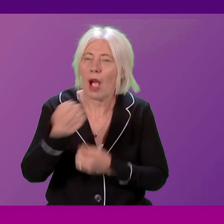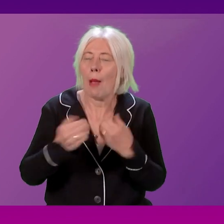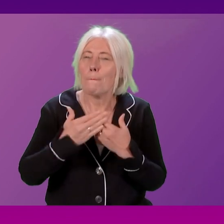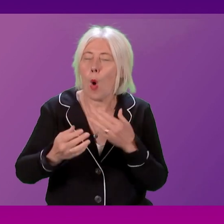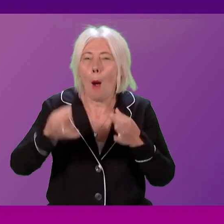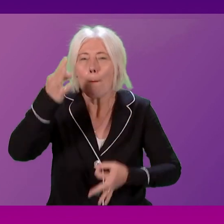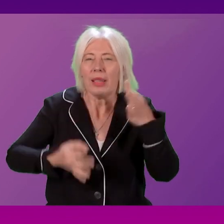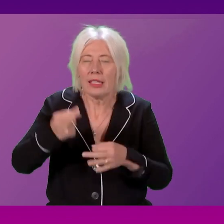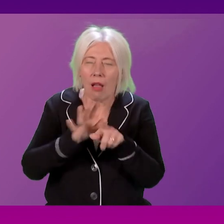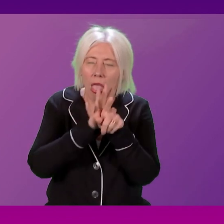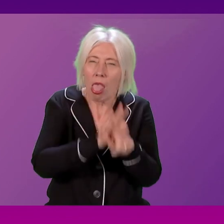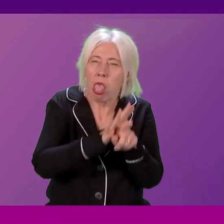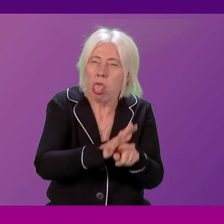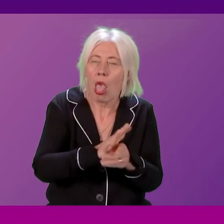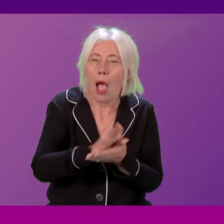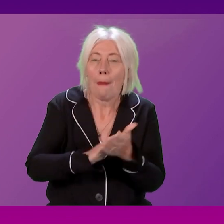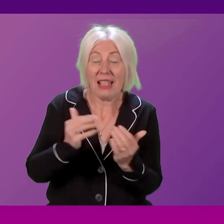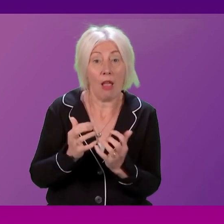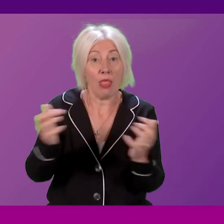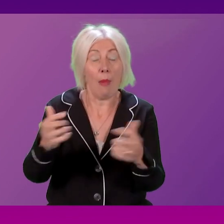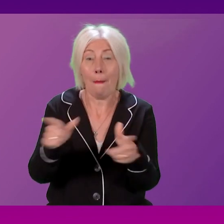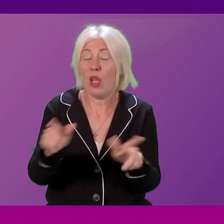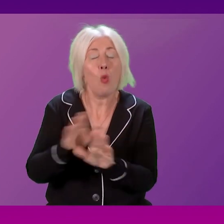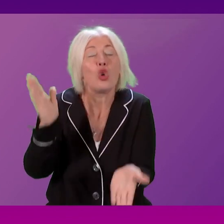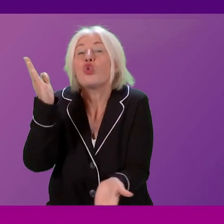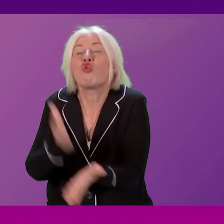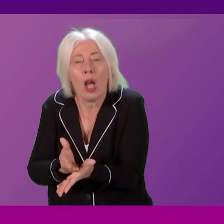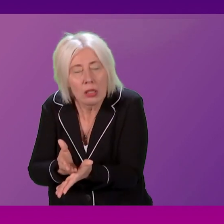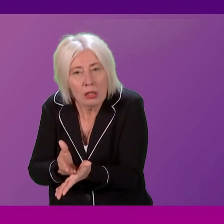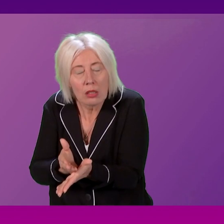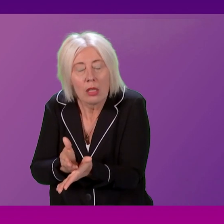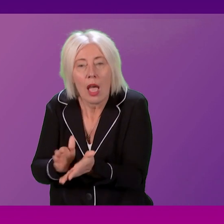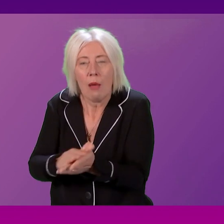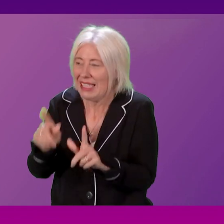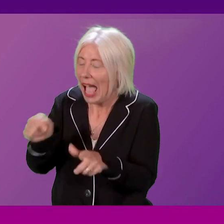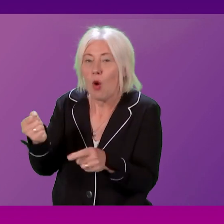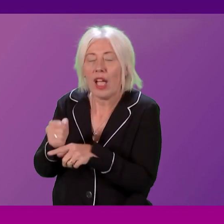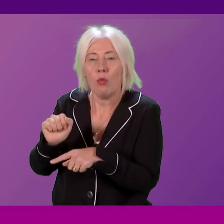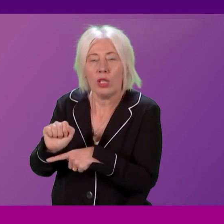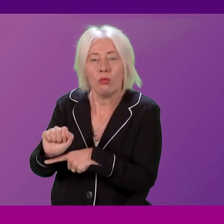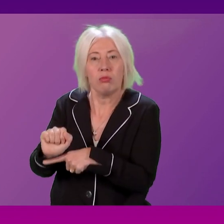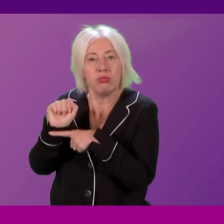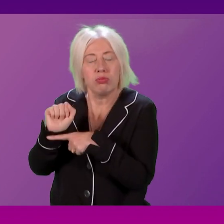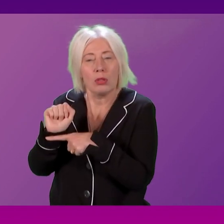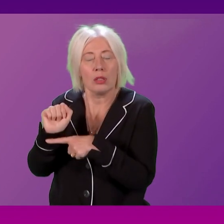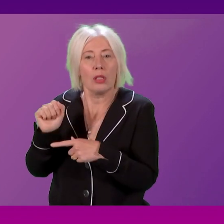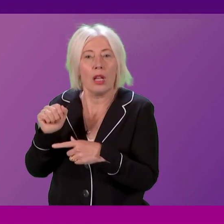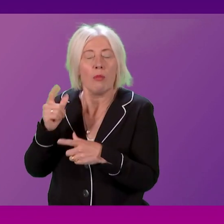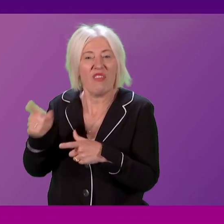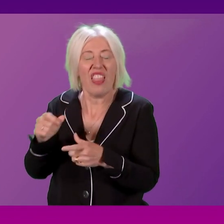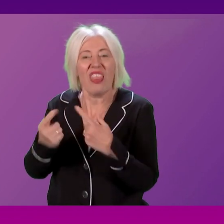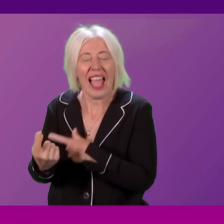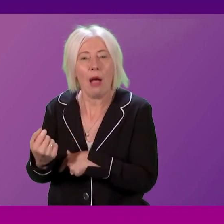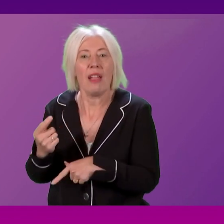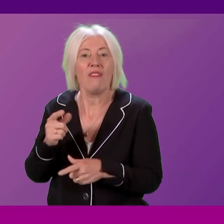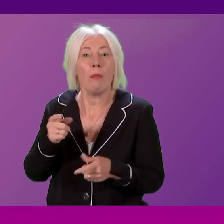public trust? And what will he do to prevent such partisan protection for ministers